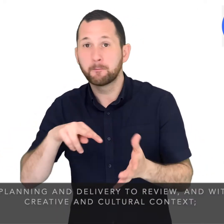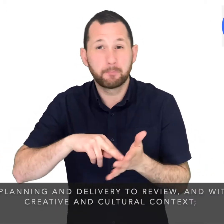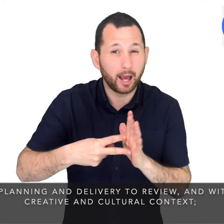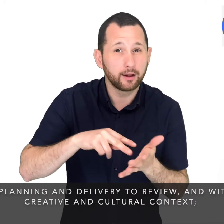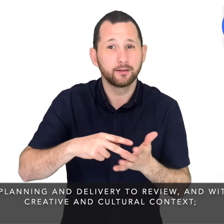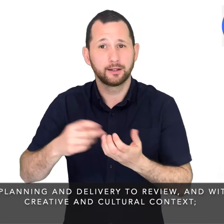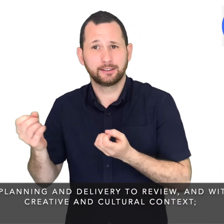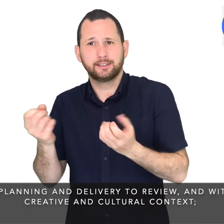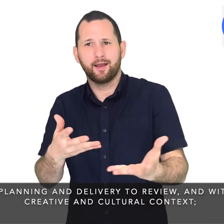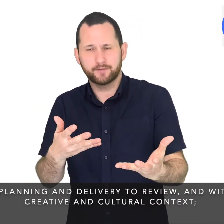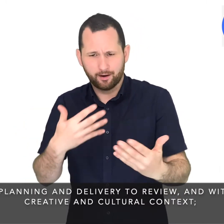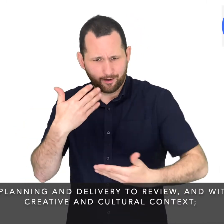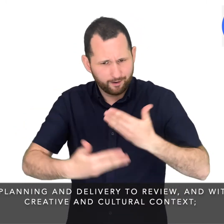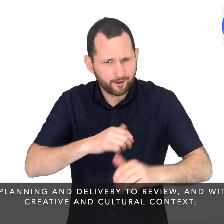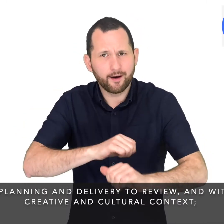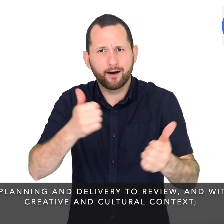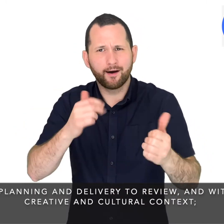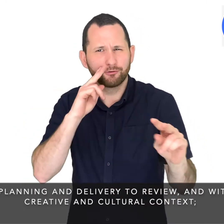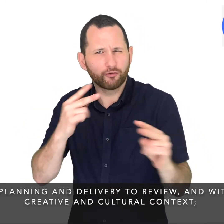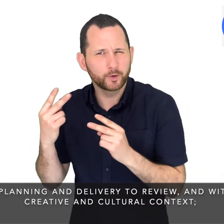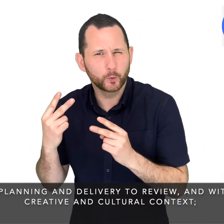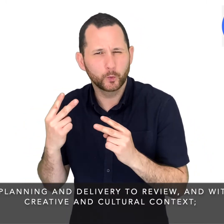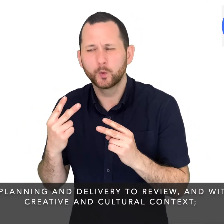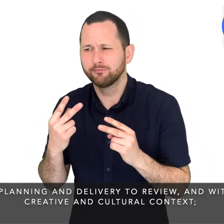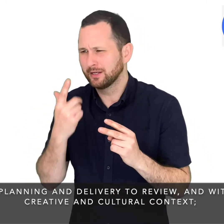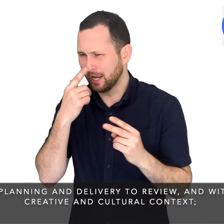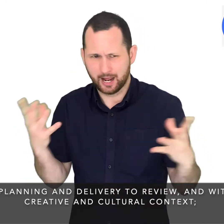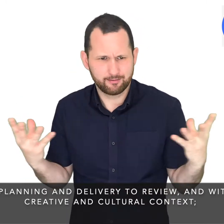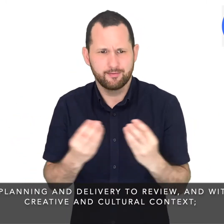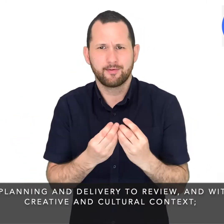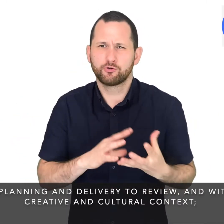and delivery to review and within a creative and cultural context.